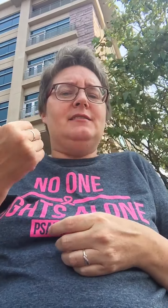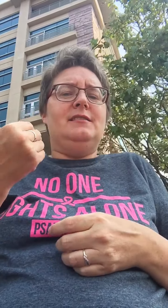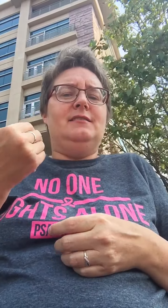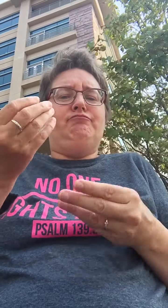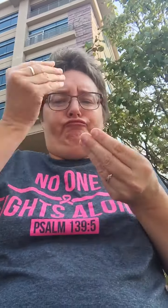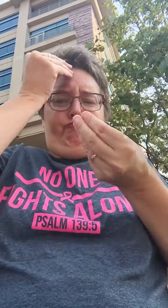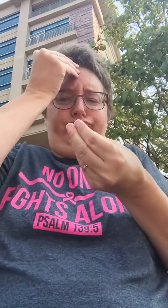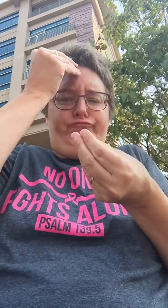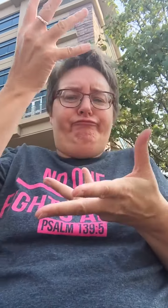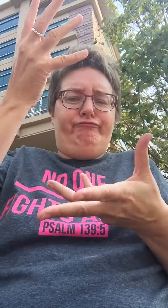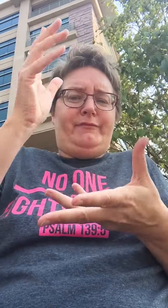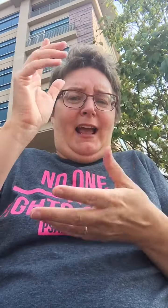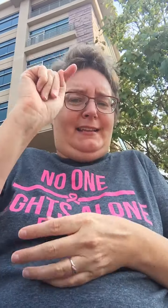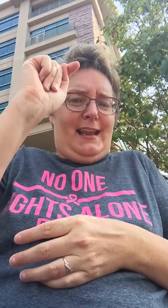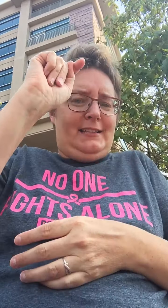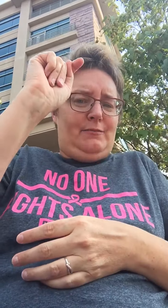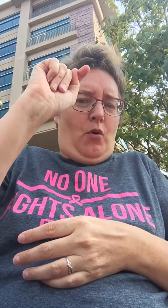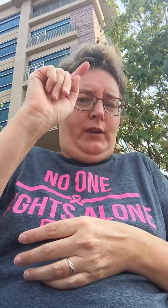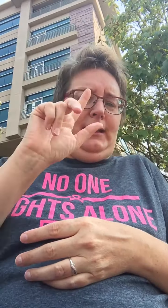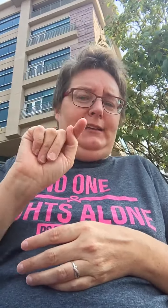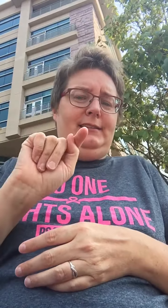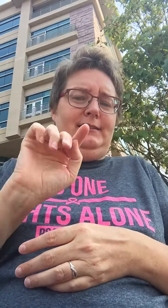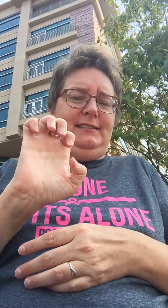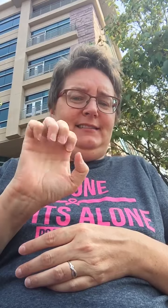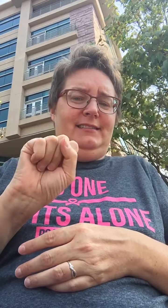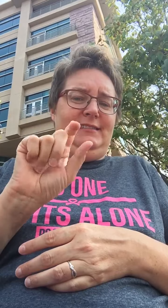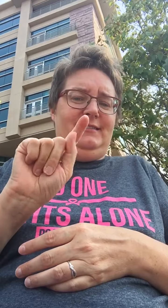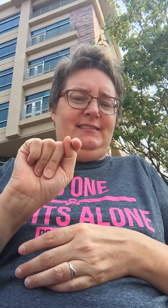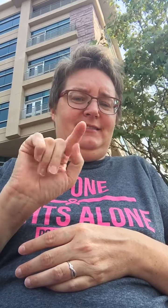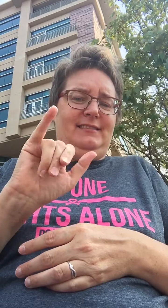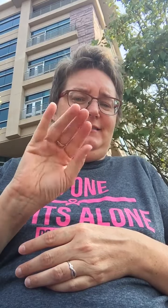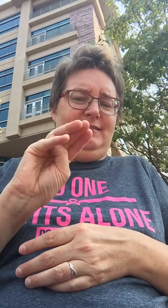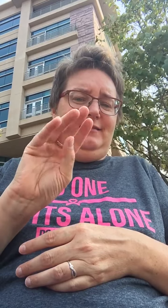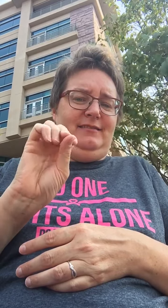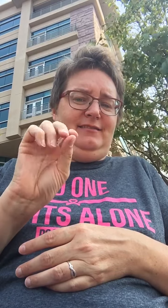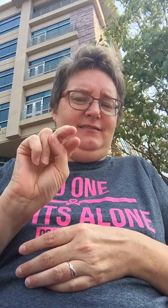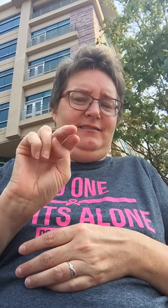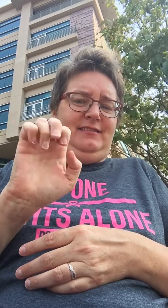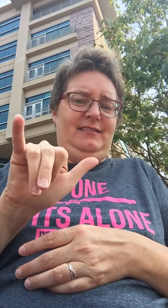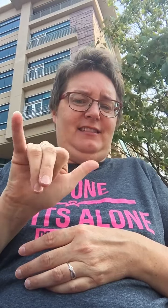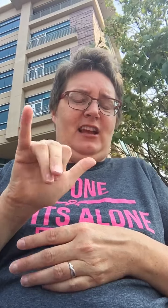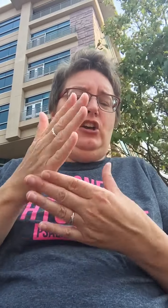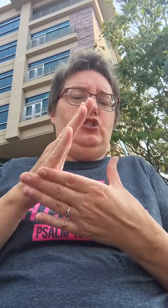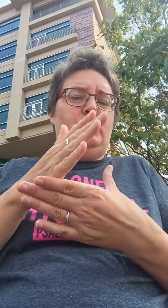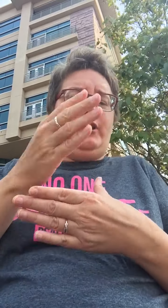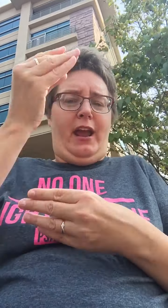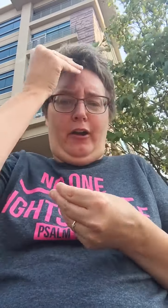testimony to share.